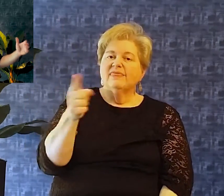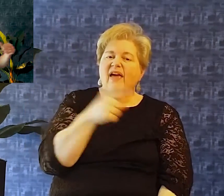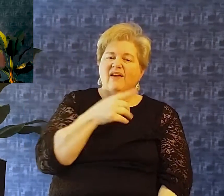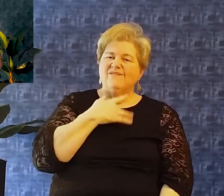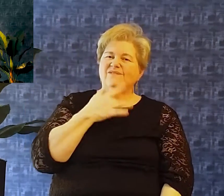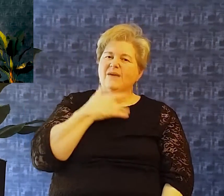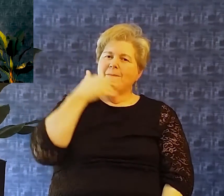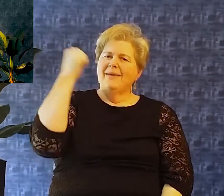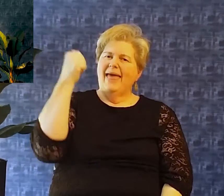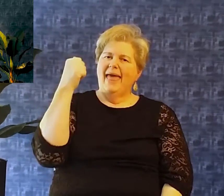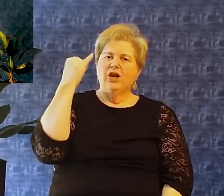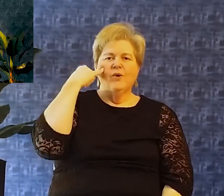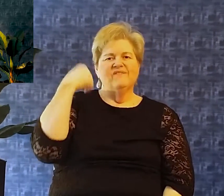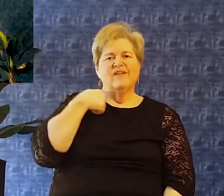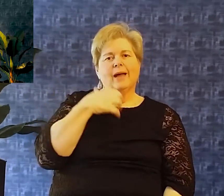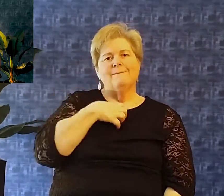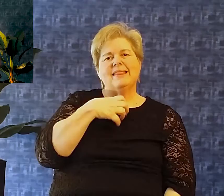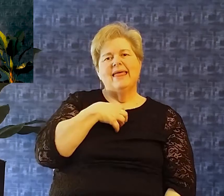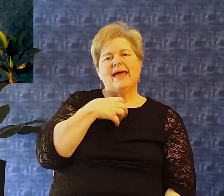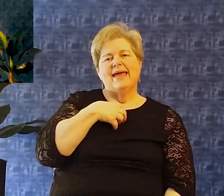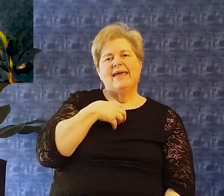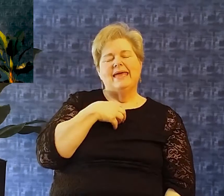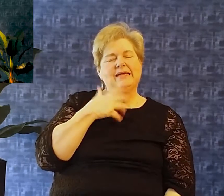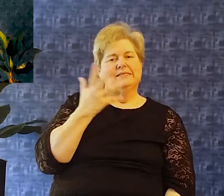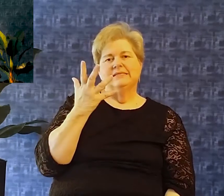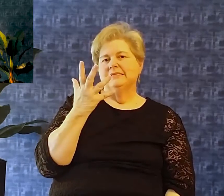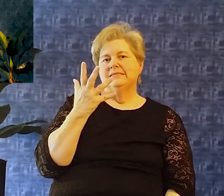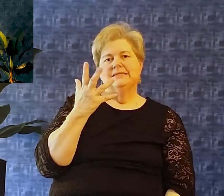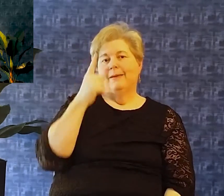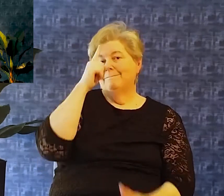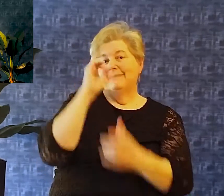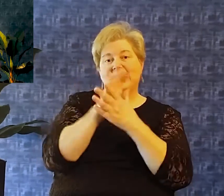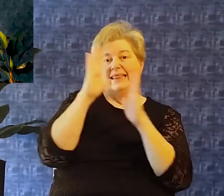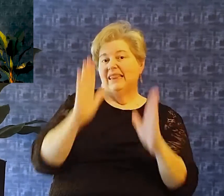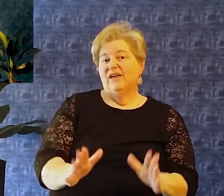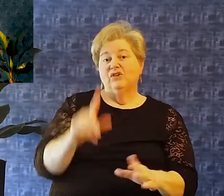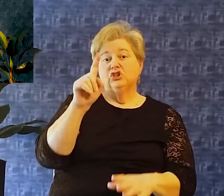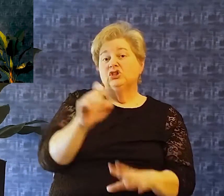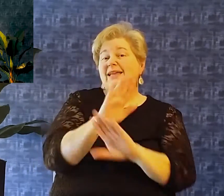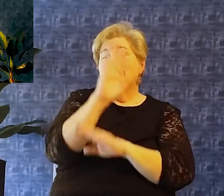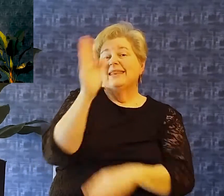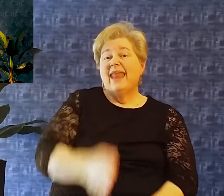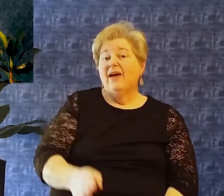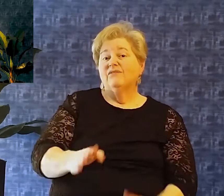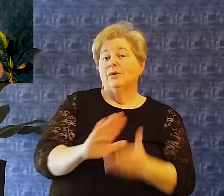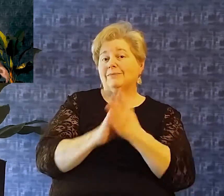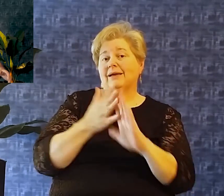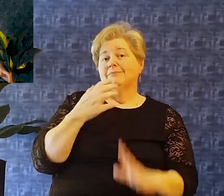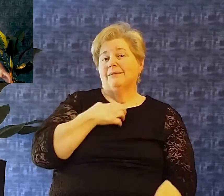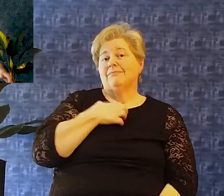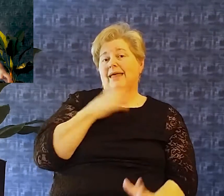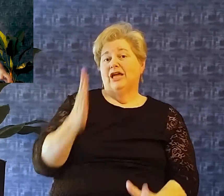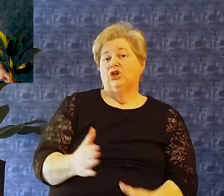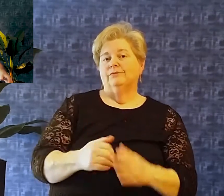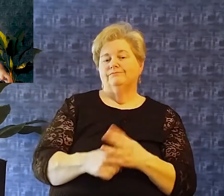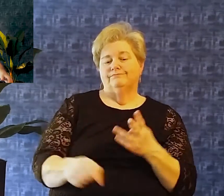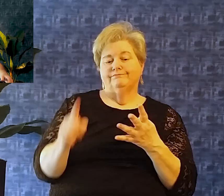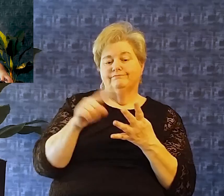They are somehow feeling better By complaining Believers should never be whiners